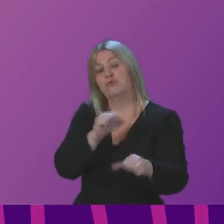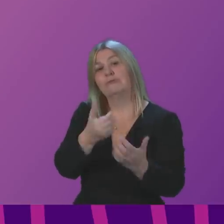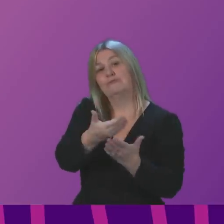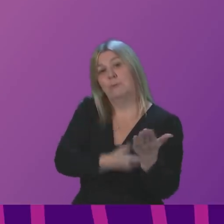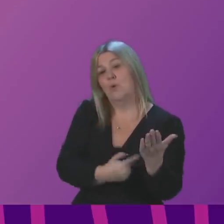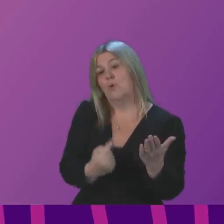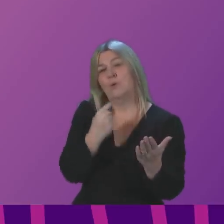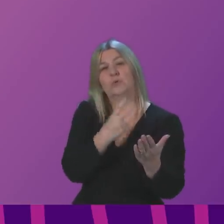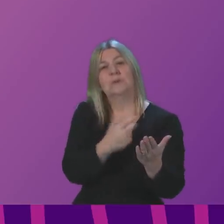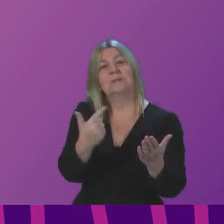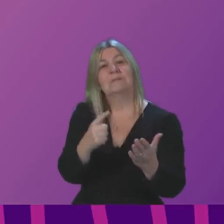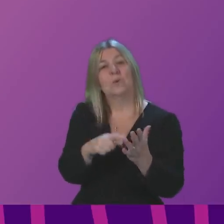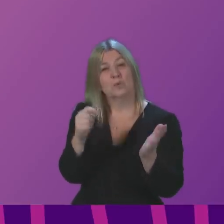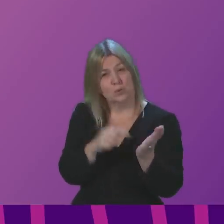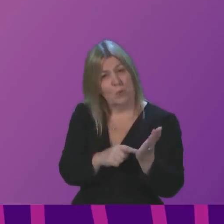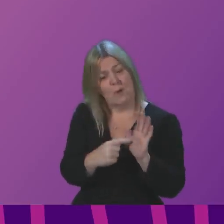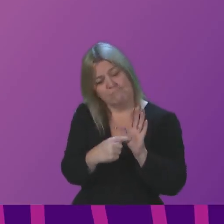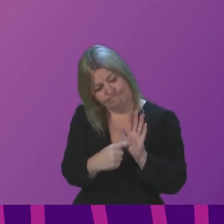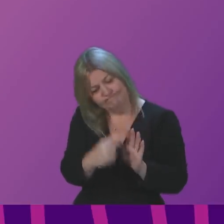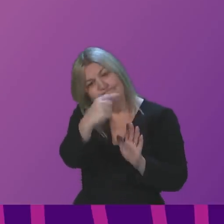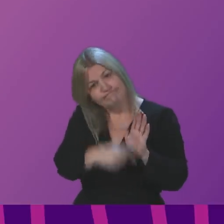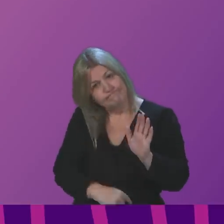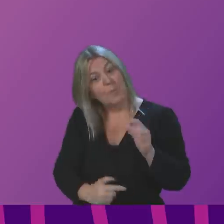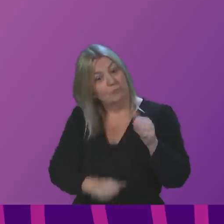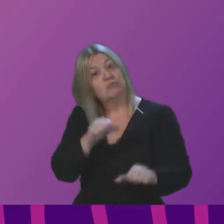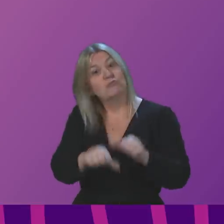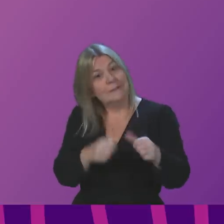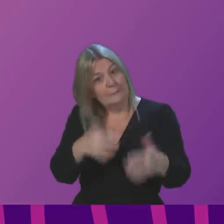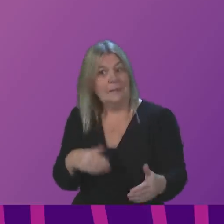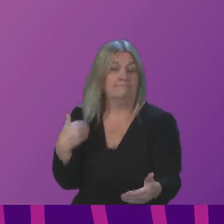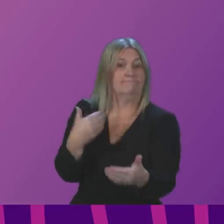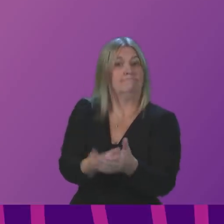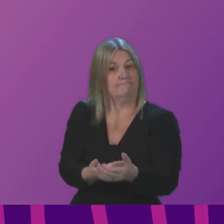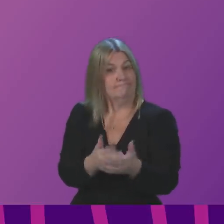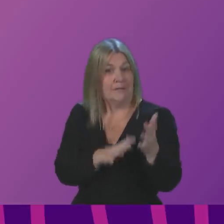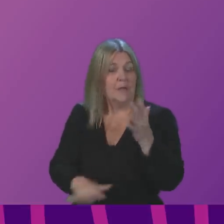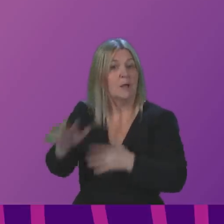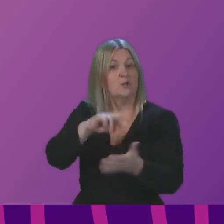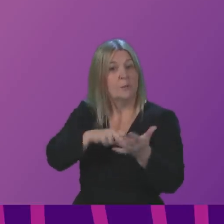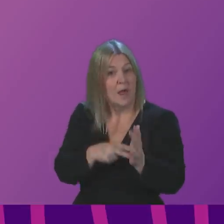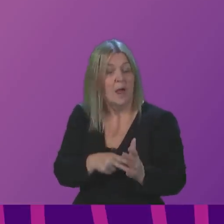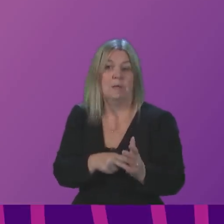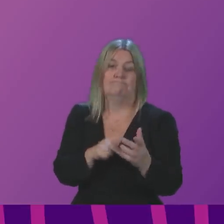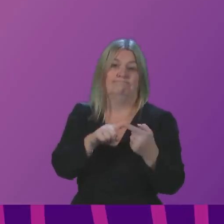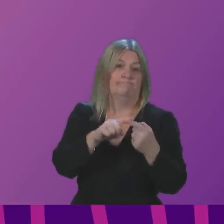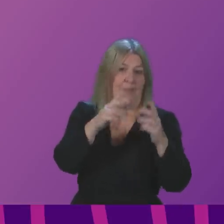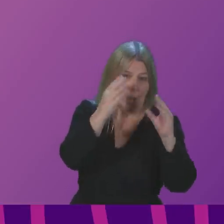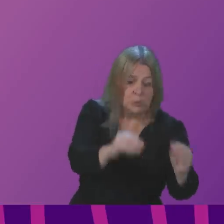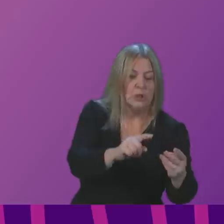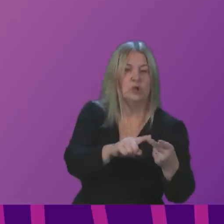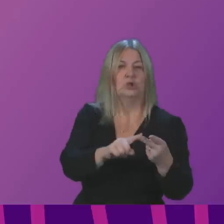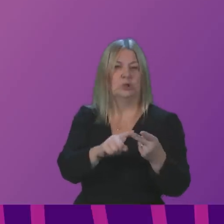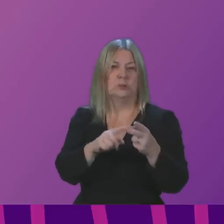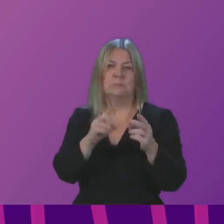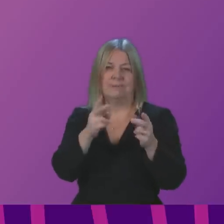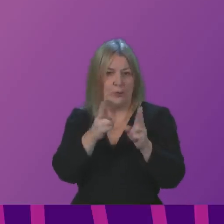It outlined progress being made towards implementing the BSL National Plan. It outlines progress on a range of fronts, including education, BSL